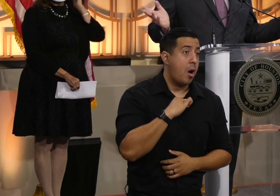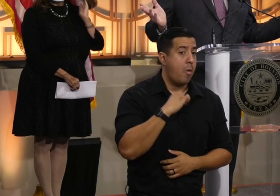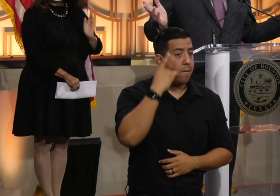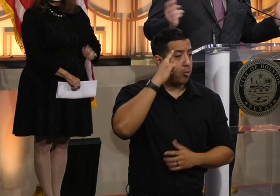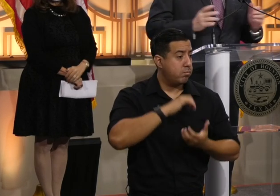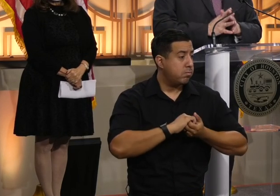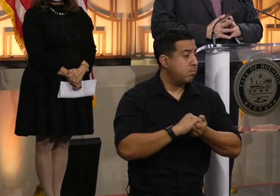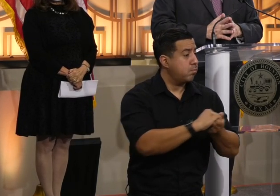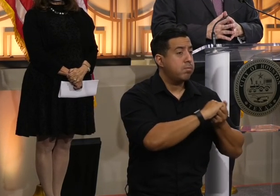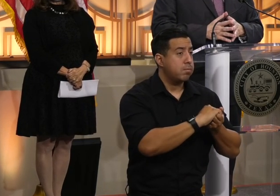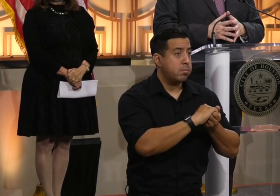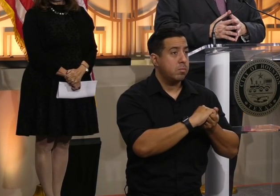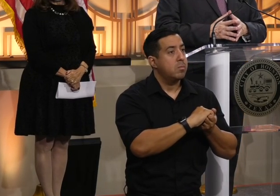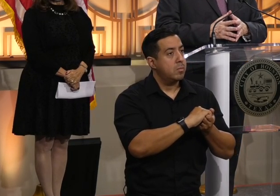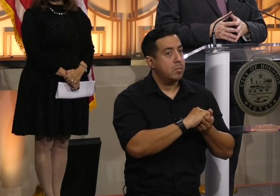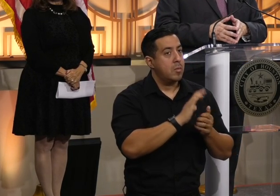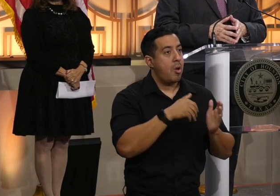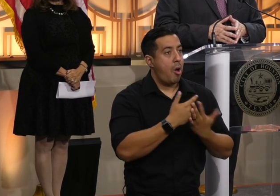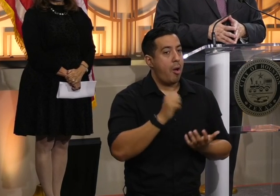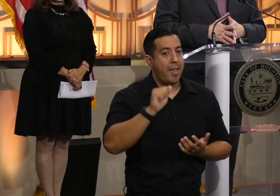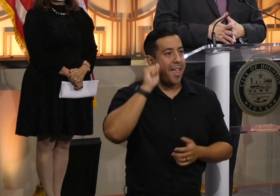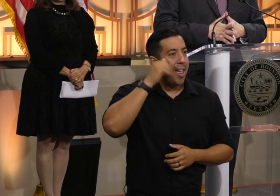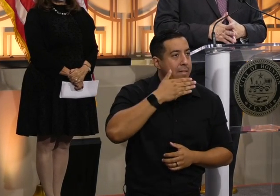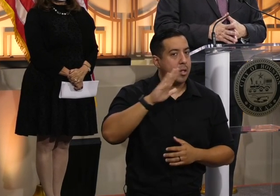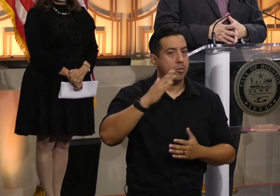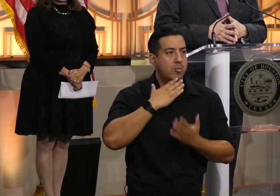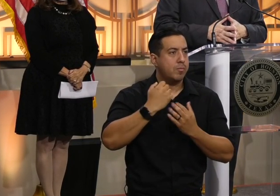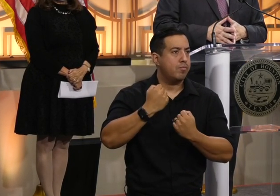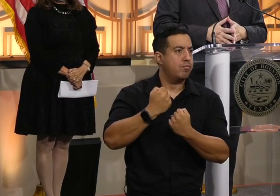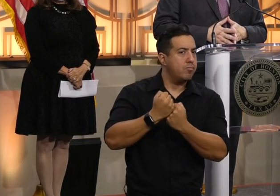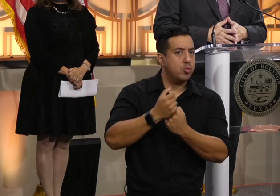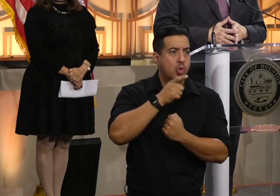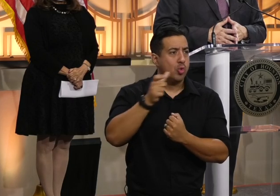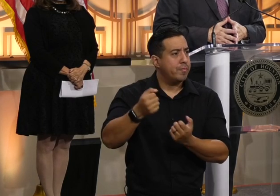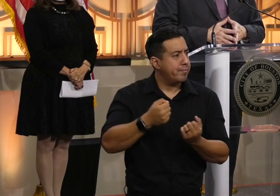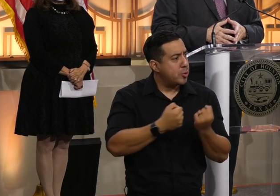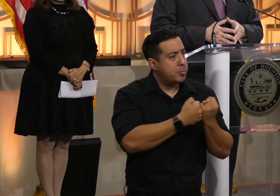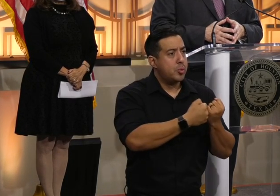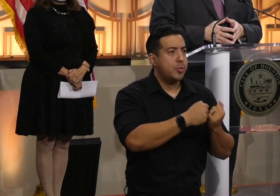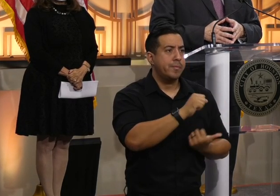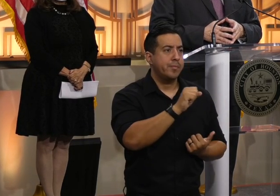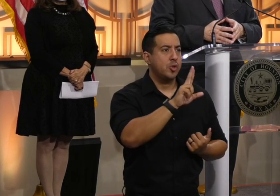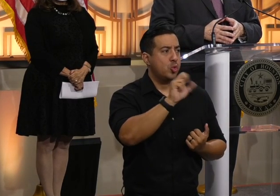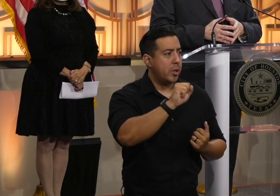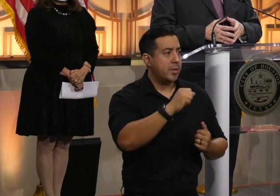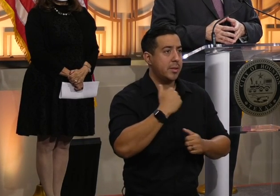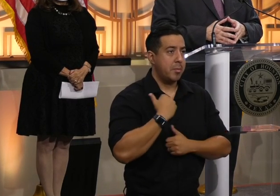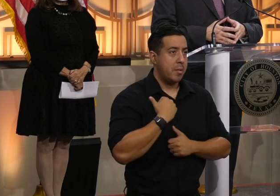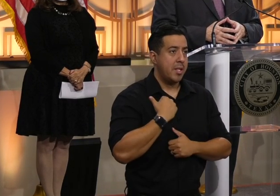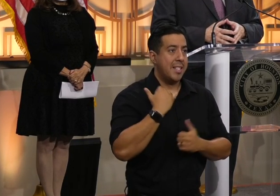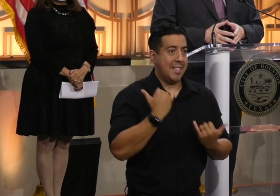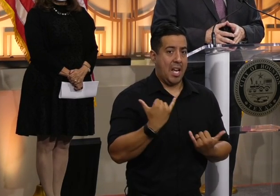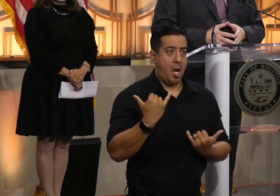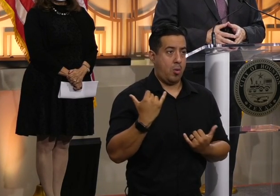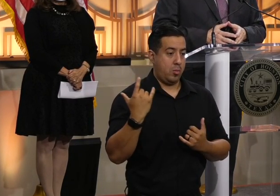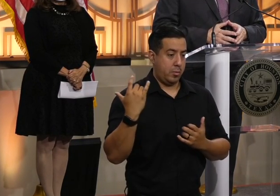this collaborative effort to resettle Afghan allies who supported U.S. military operations in Afghanistan and will now be calling